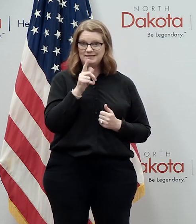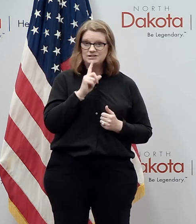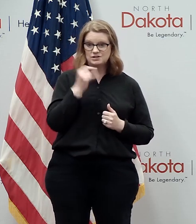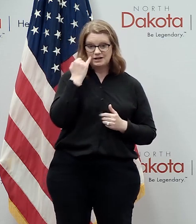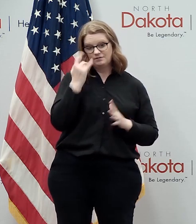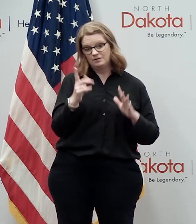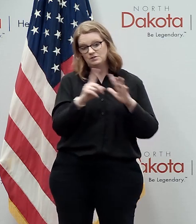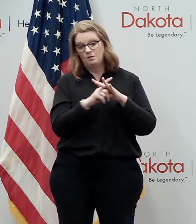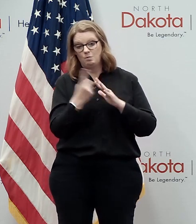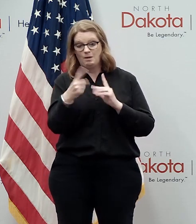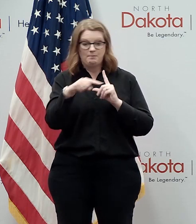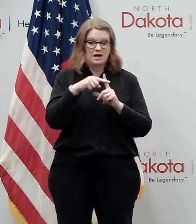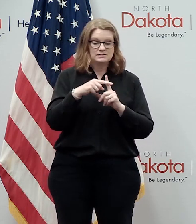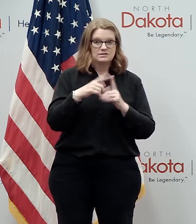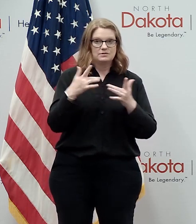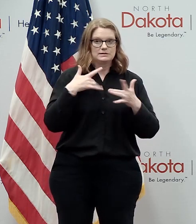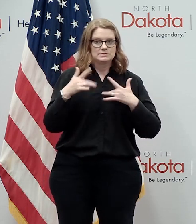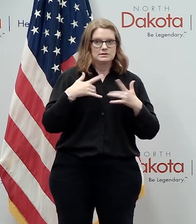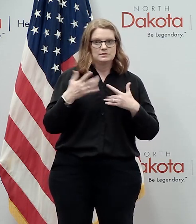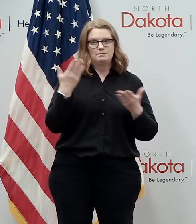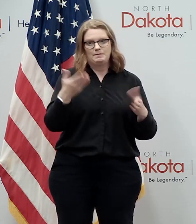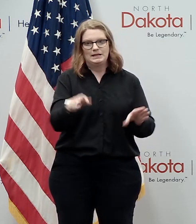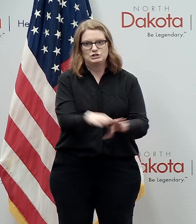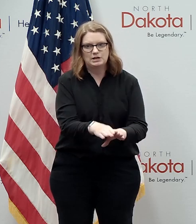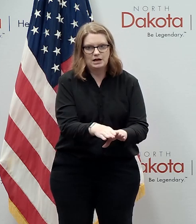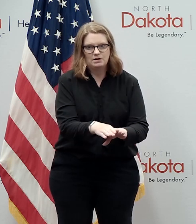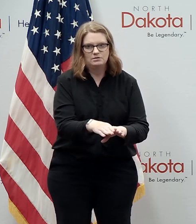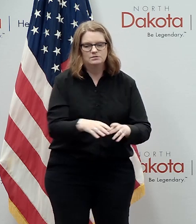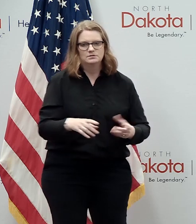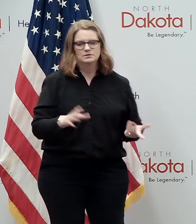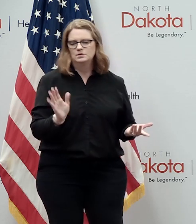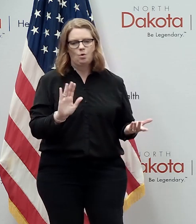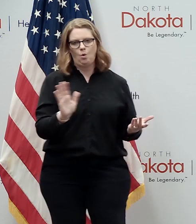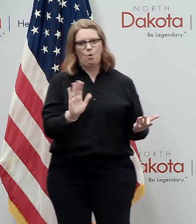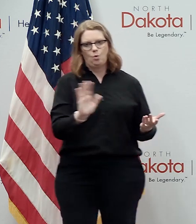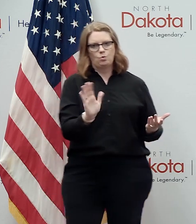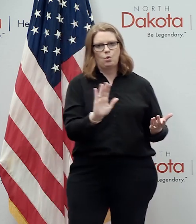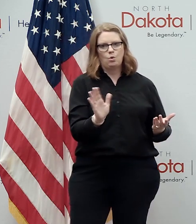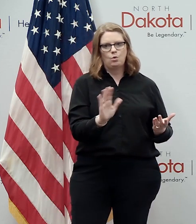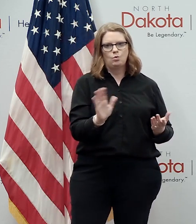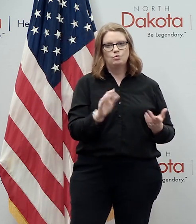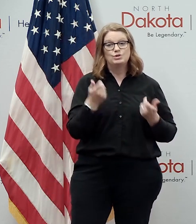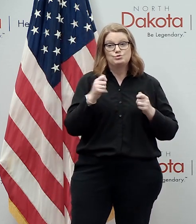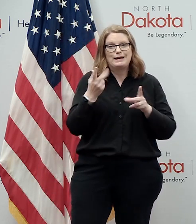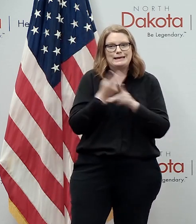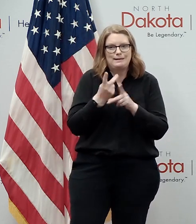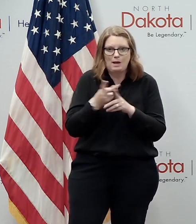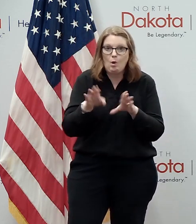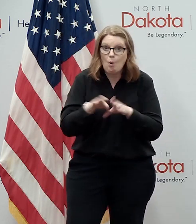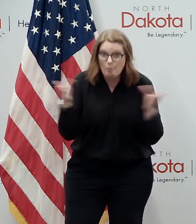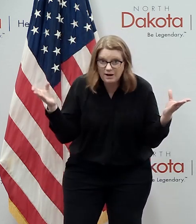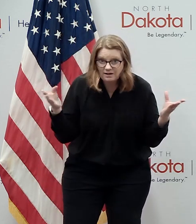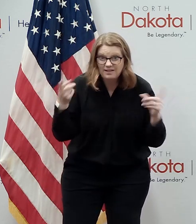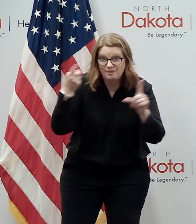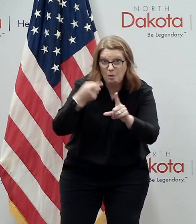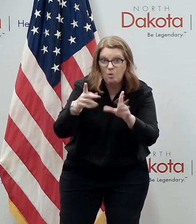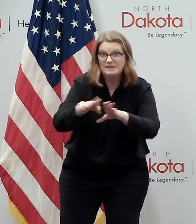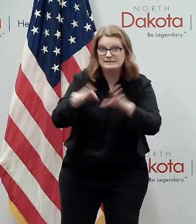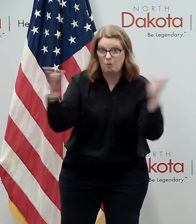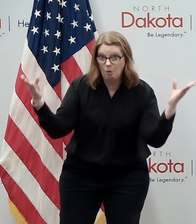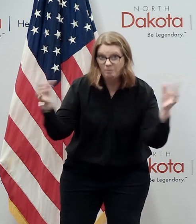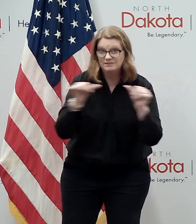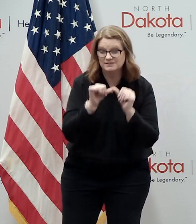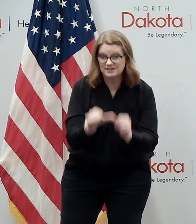we come up with one positive we're worried that we might get shut down that's not what is trying to happen we're trying to keep things open uh and so again